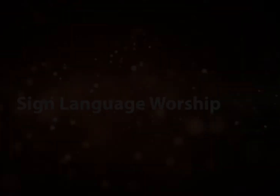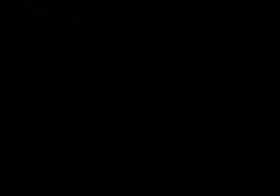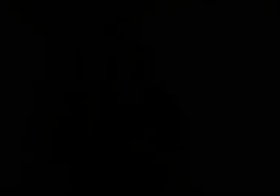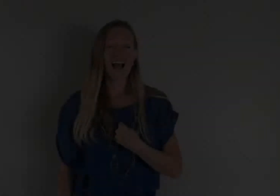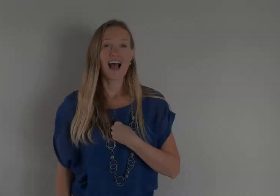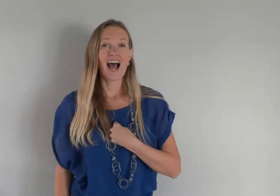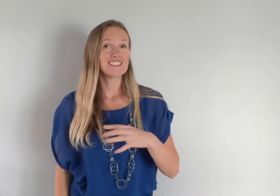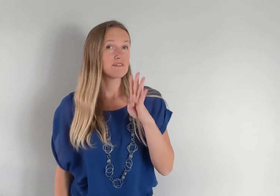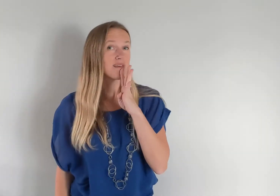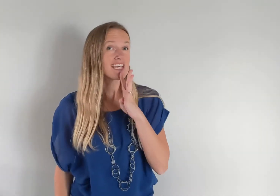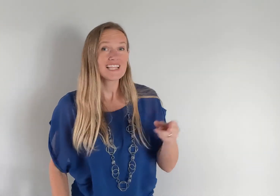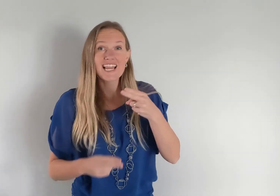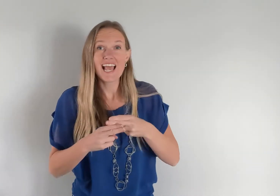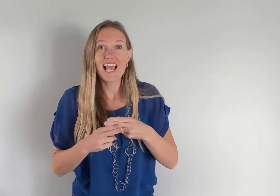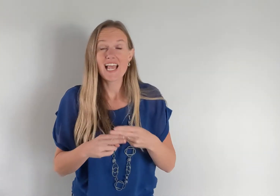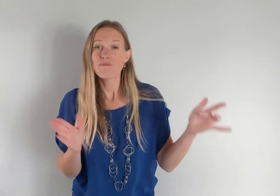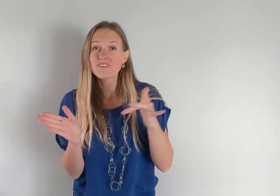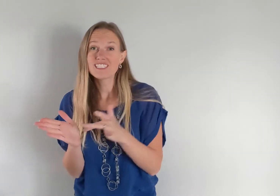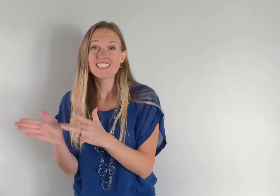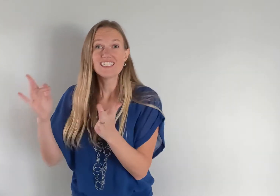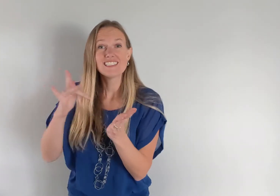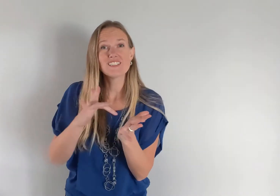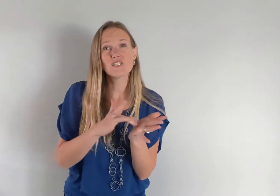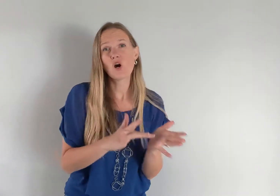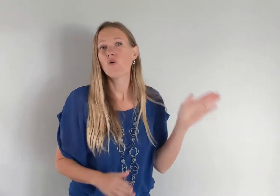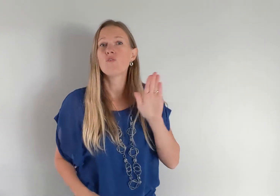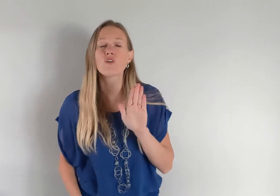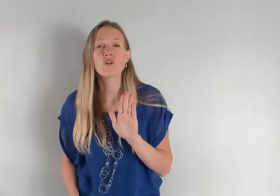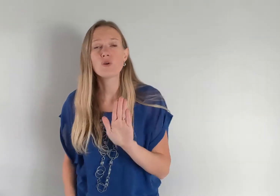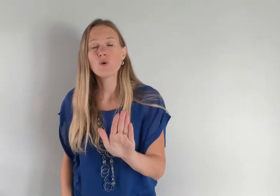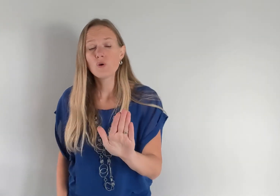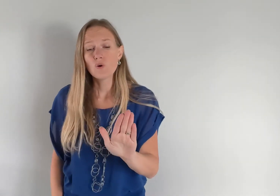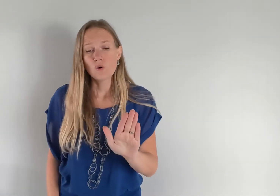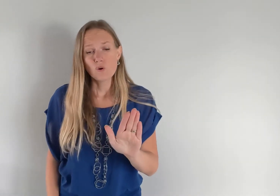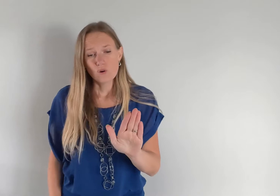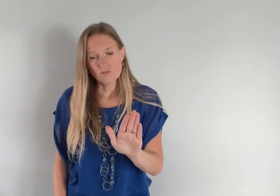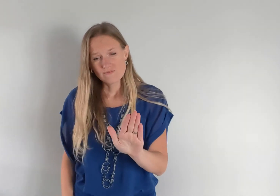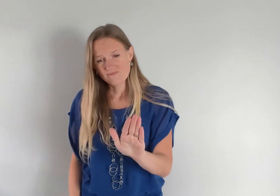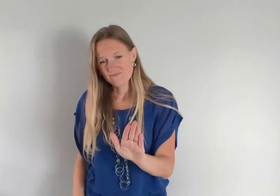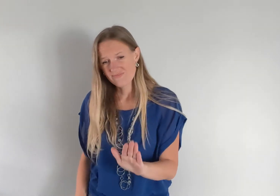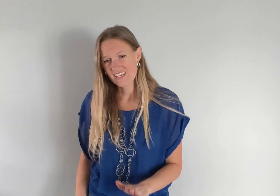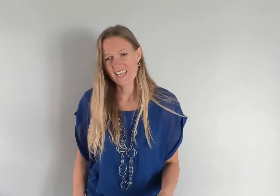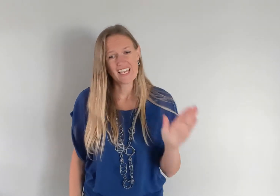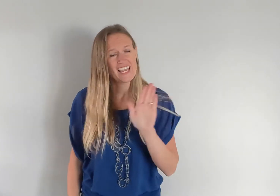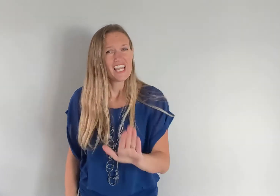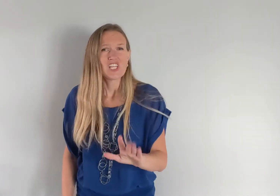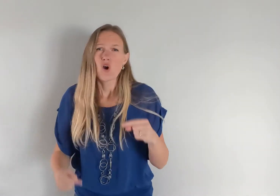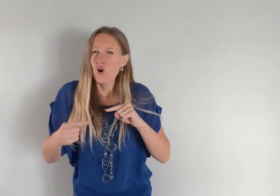I speak the name of Jesus over you In your